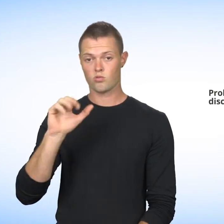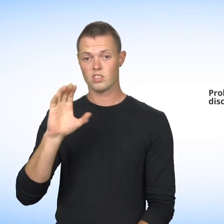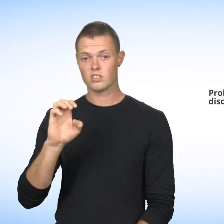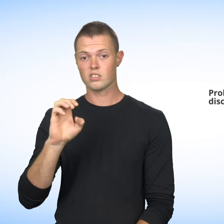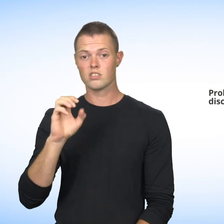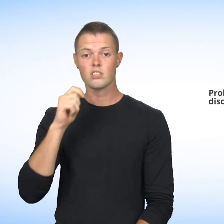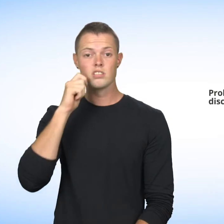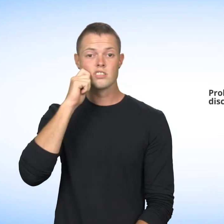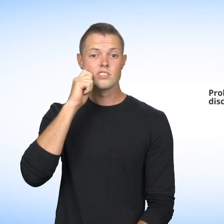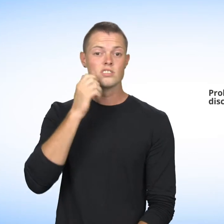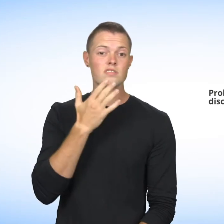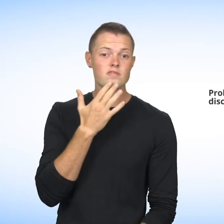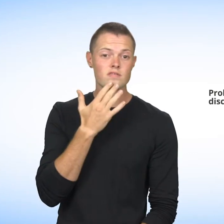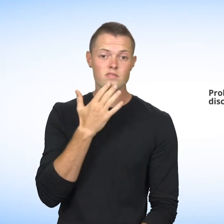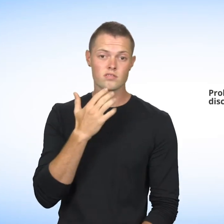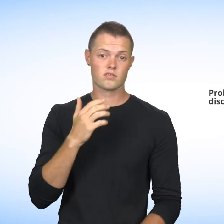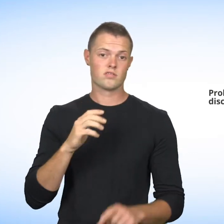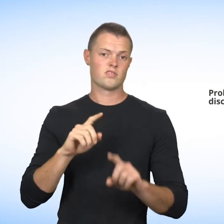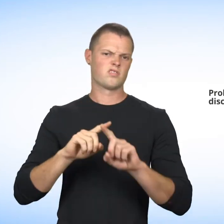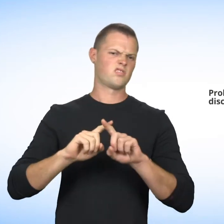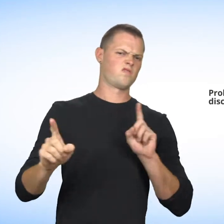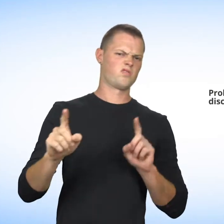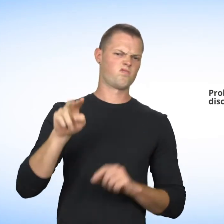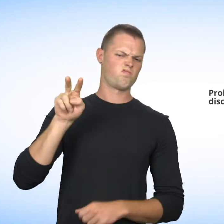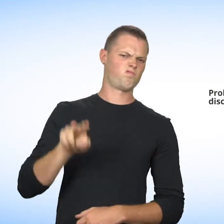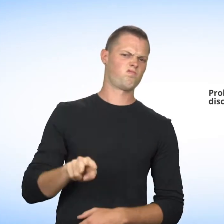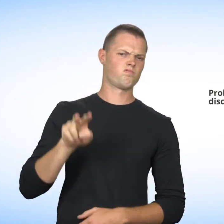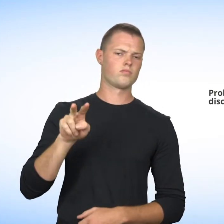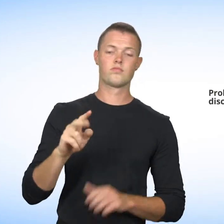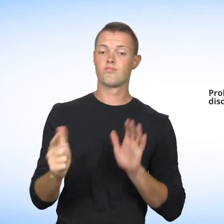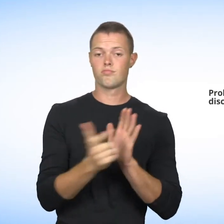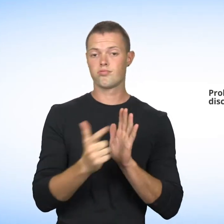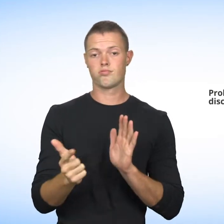This means that you cannot be treated differently because of your race or color.